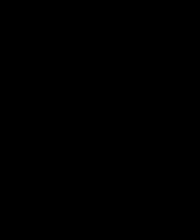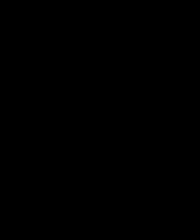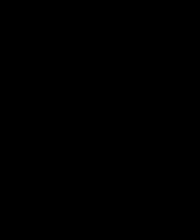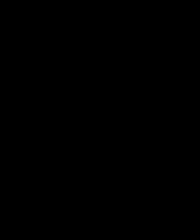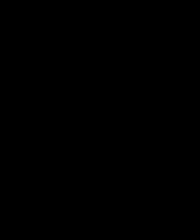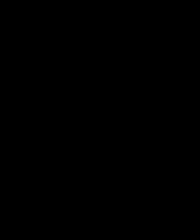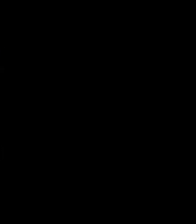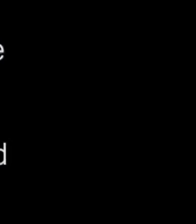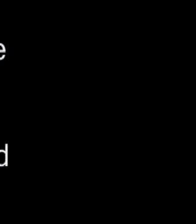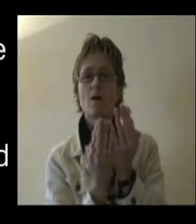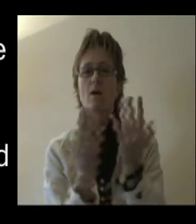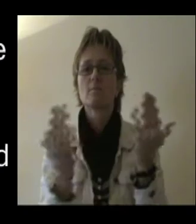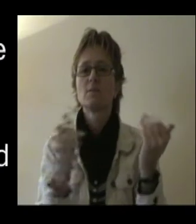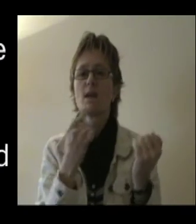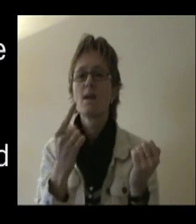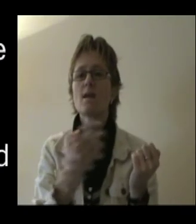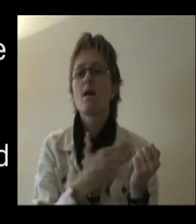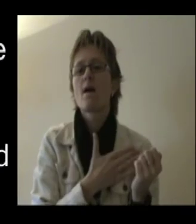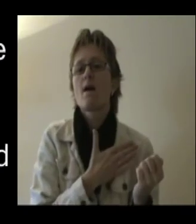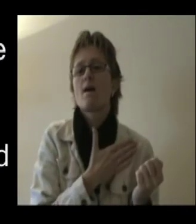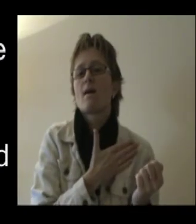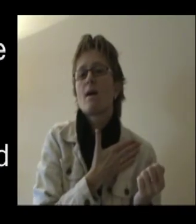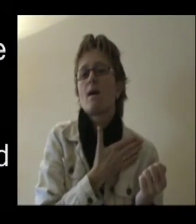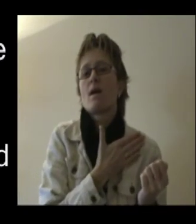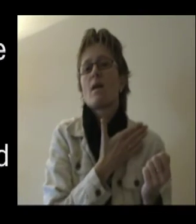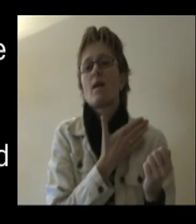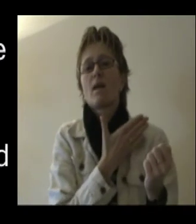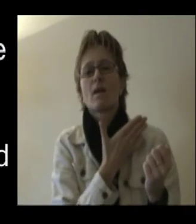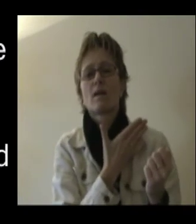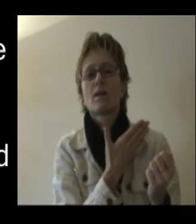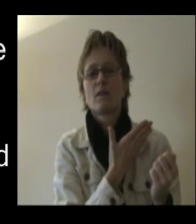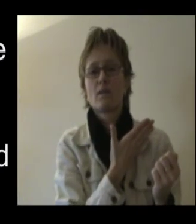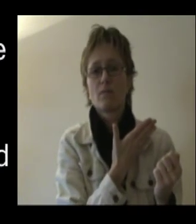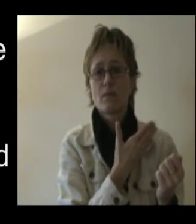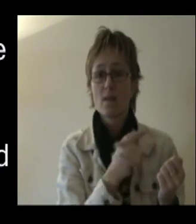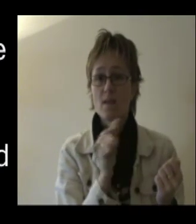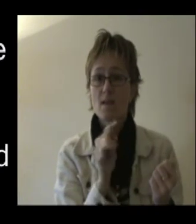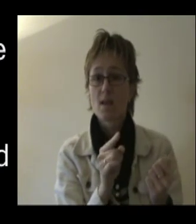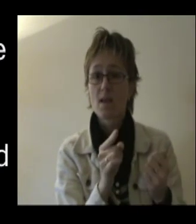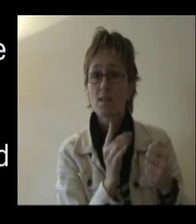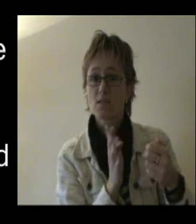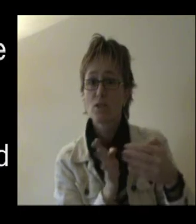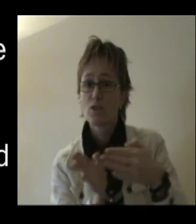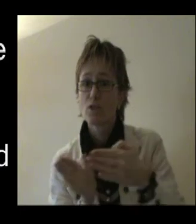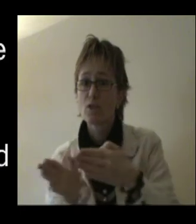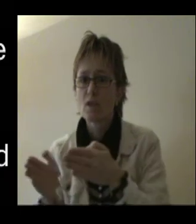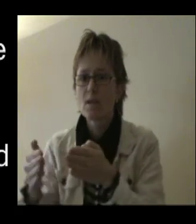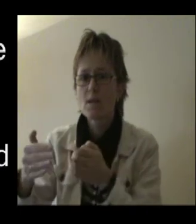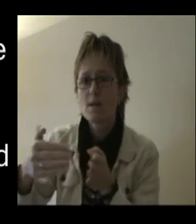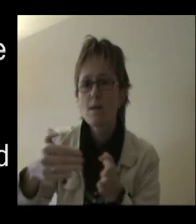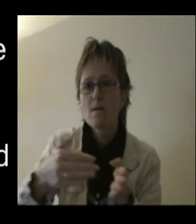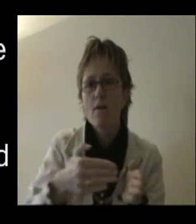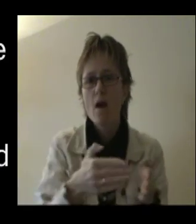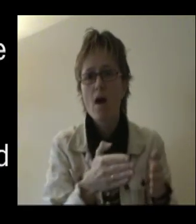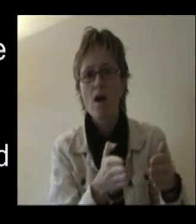Some say love, it is a river